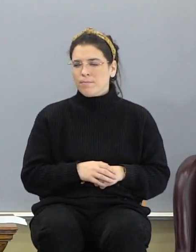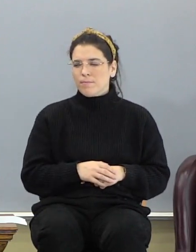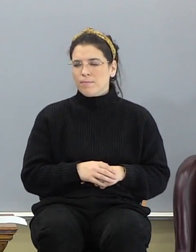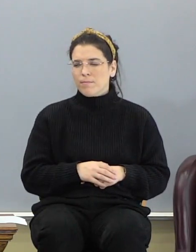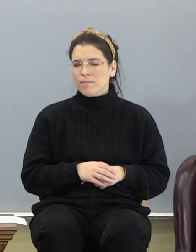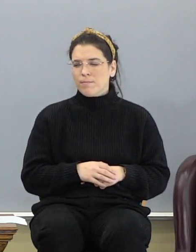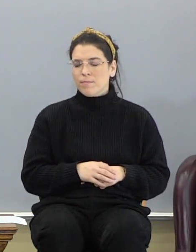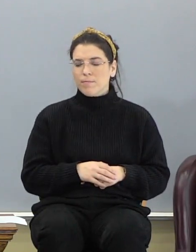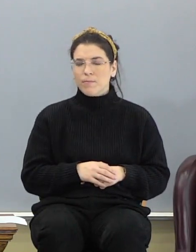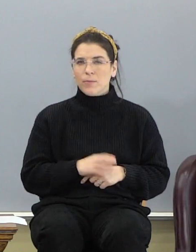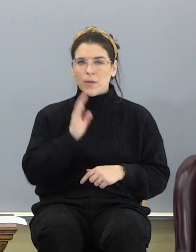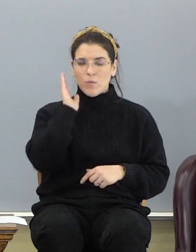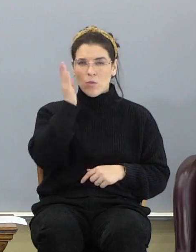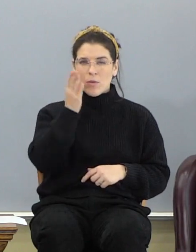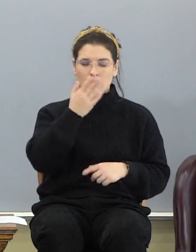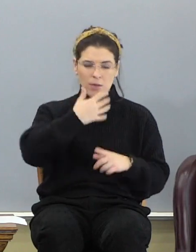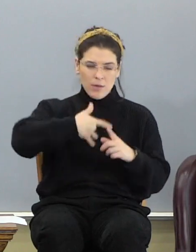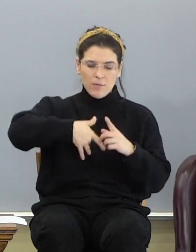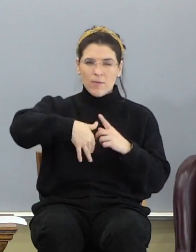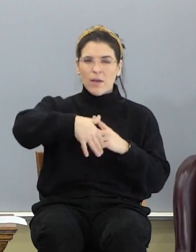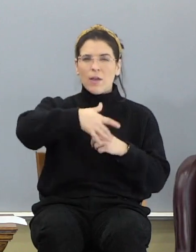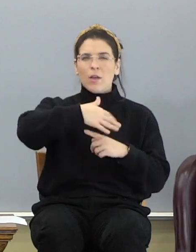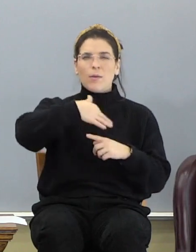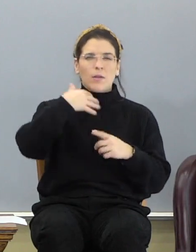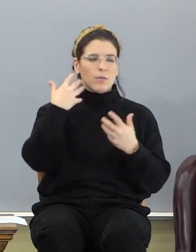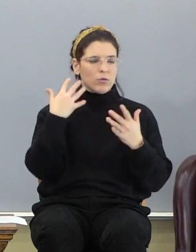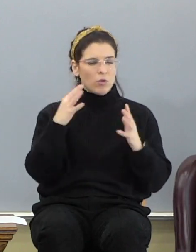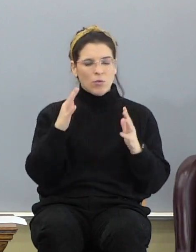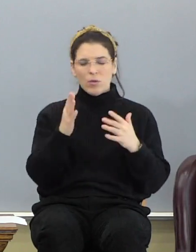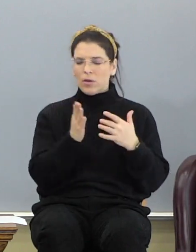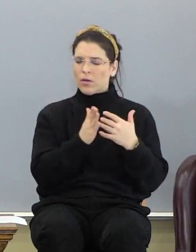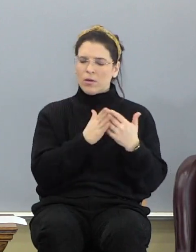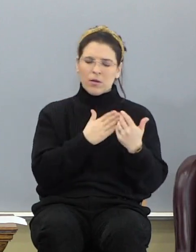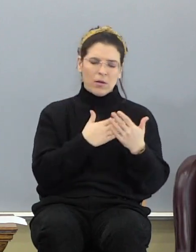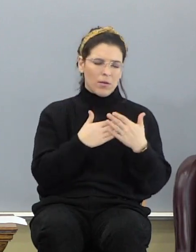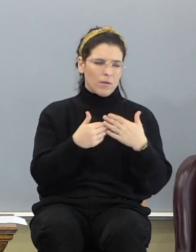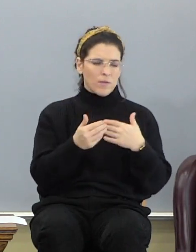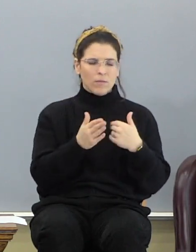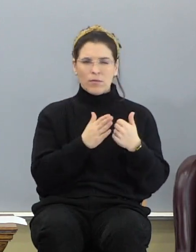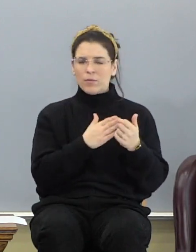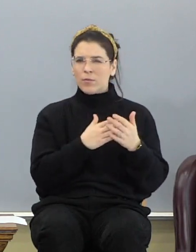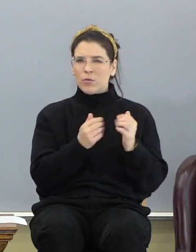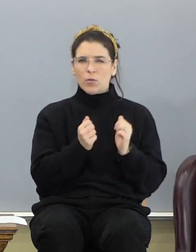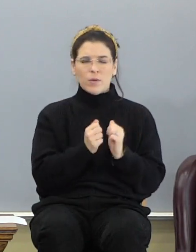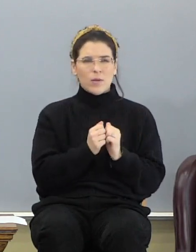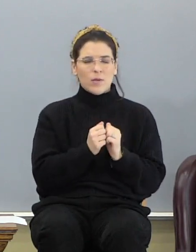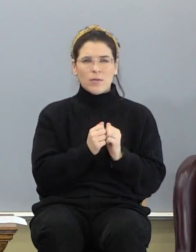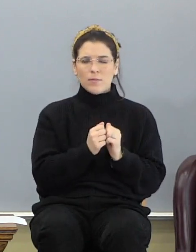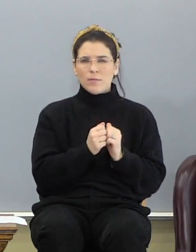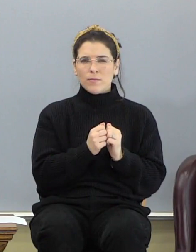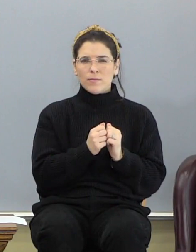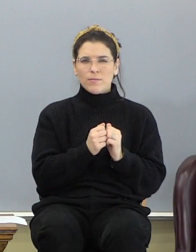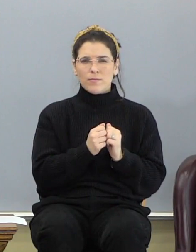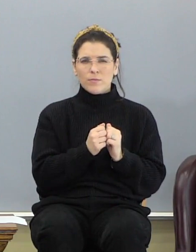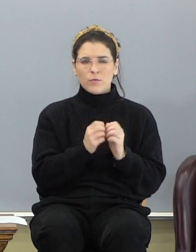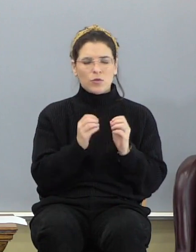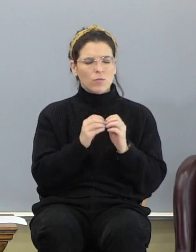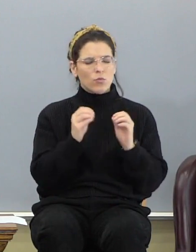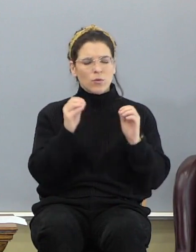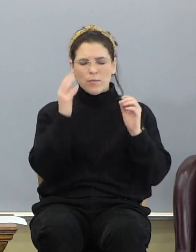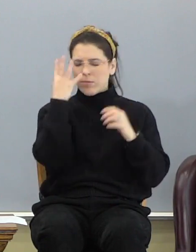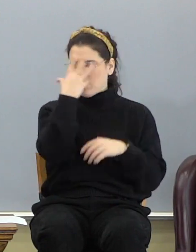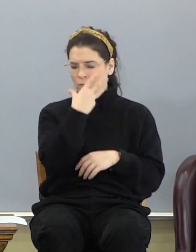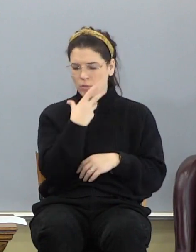It's going to be an environment that was already comfortable, that you're already comfortable with, just more splendid.